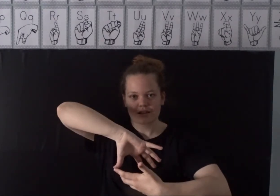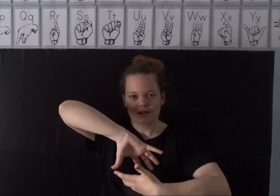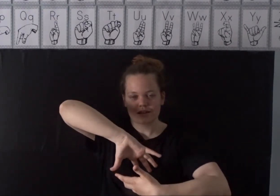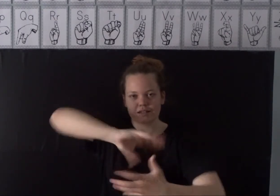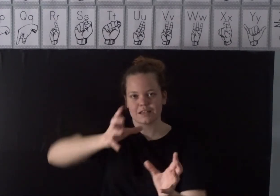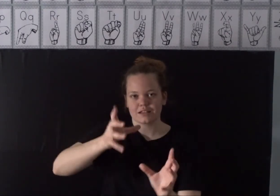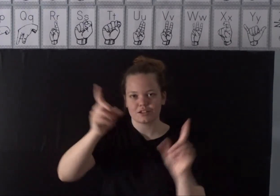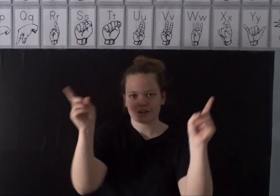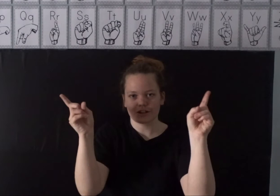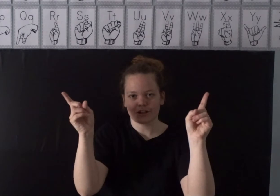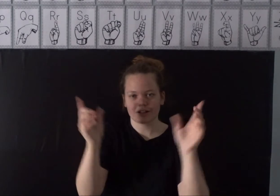Disaster.